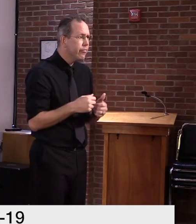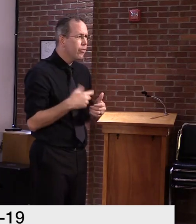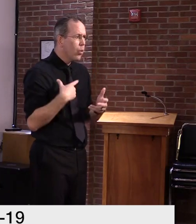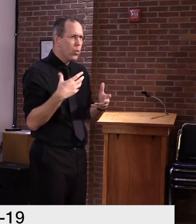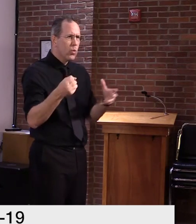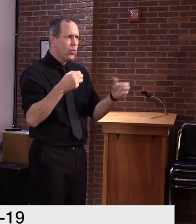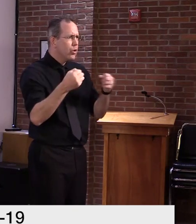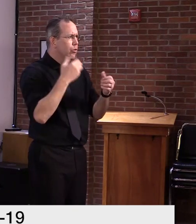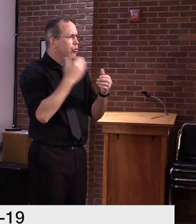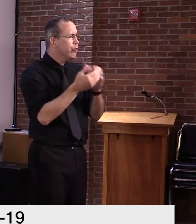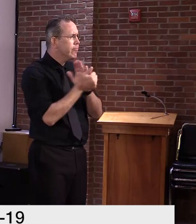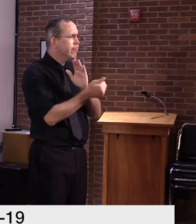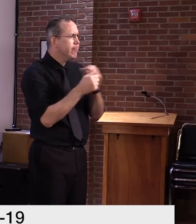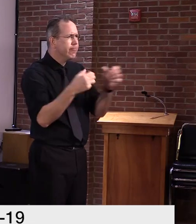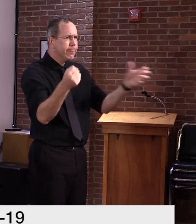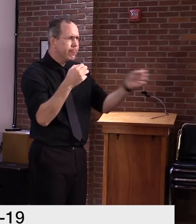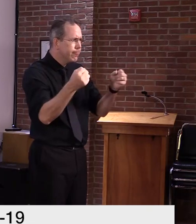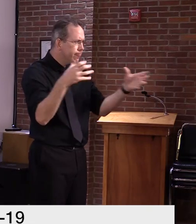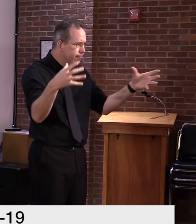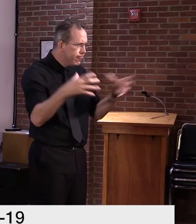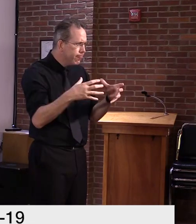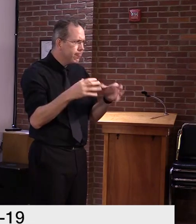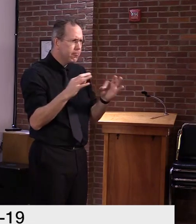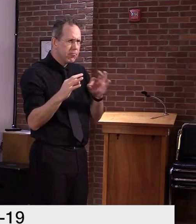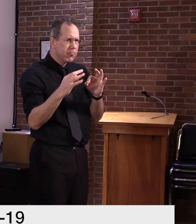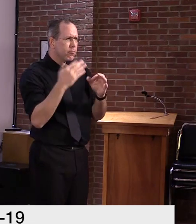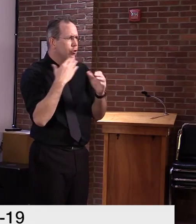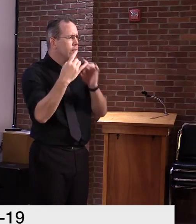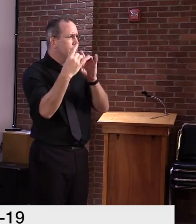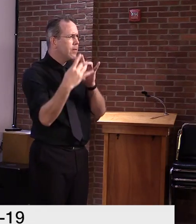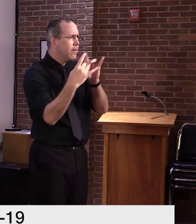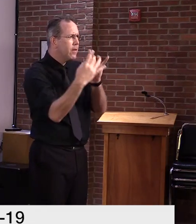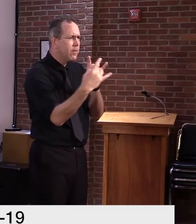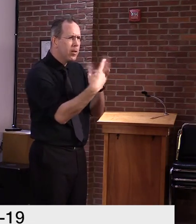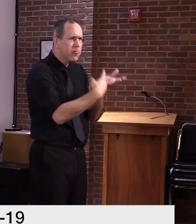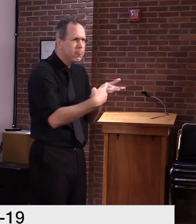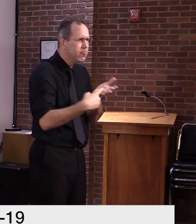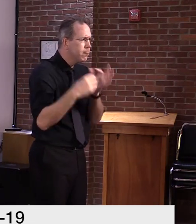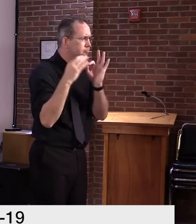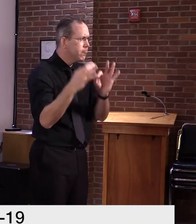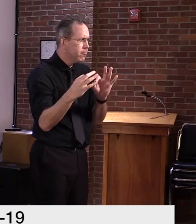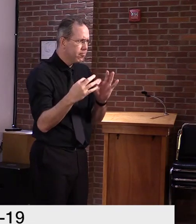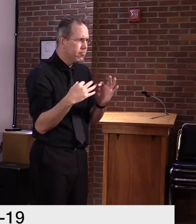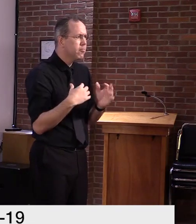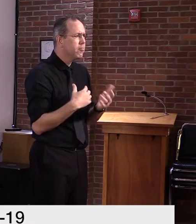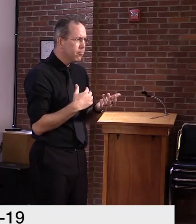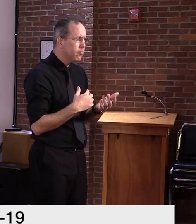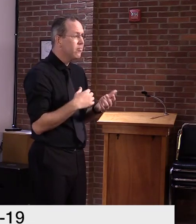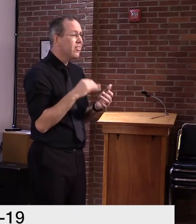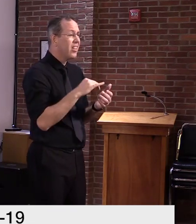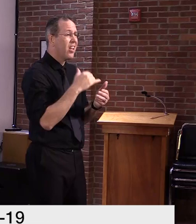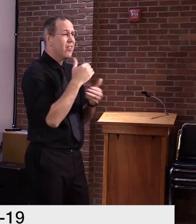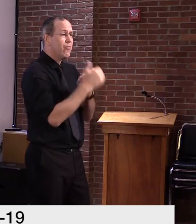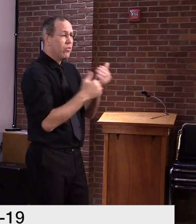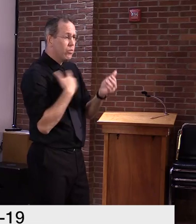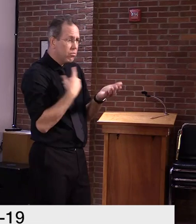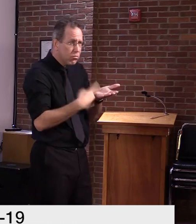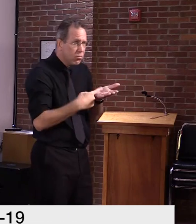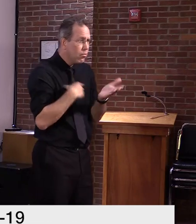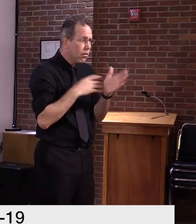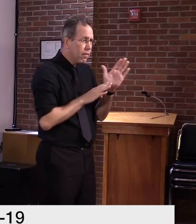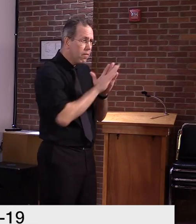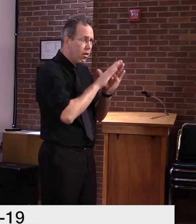excellent, uh, quality product in terms of guidance. So the development of our health guidance for open schools was a very collaborative process, and, uh, the Teachers